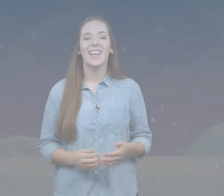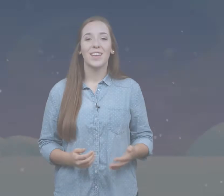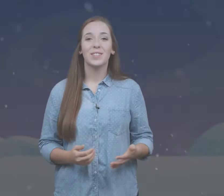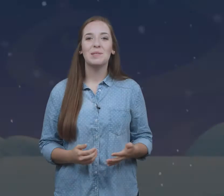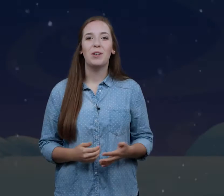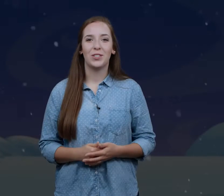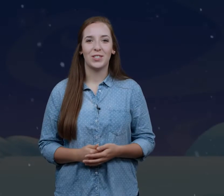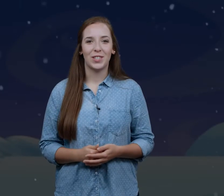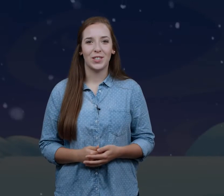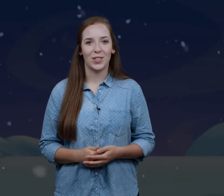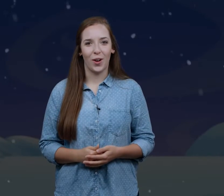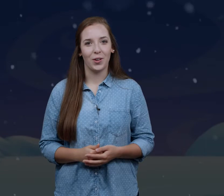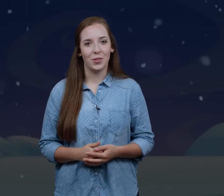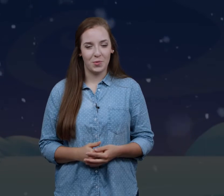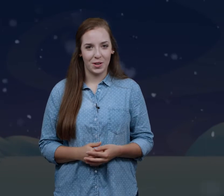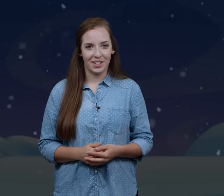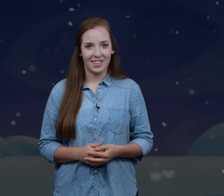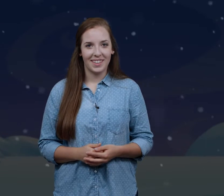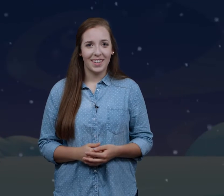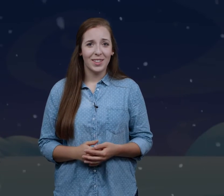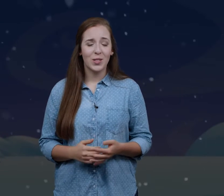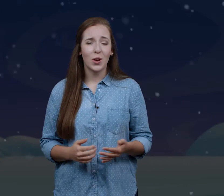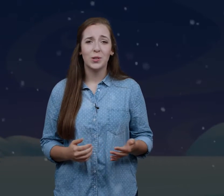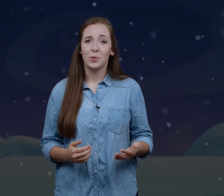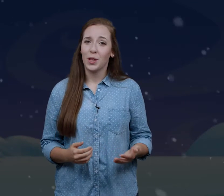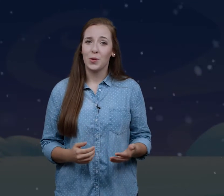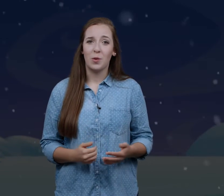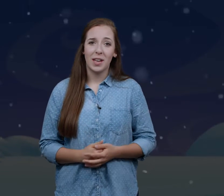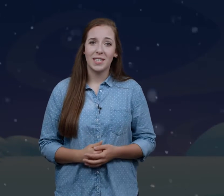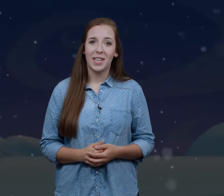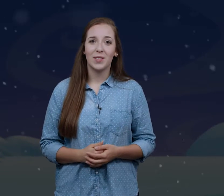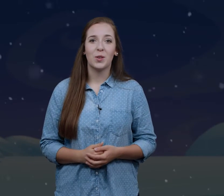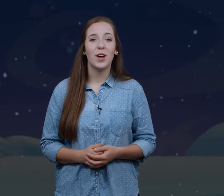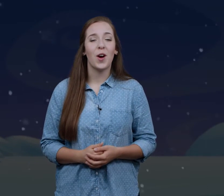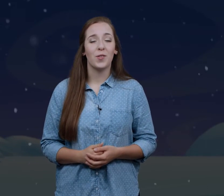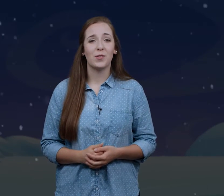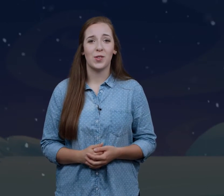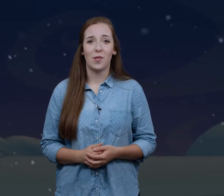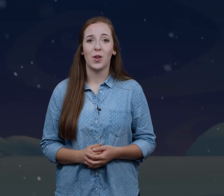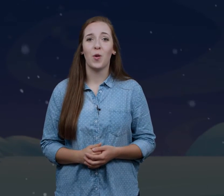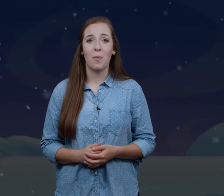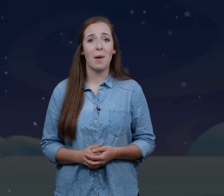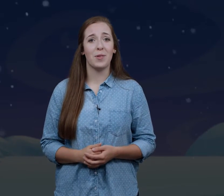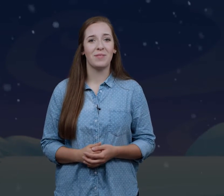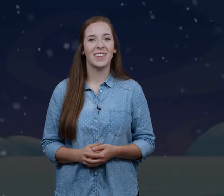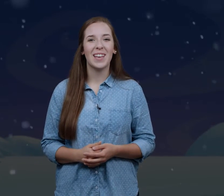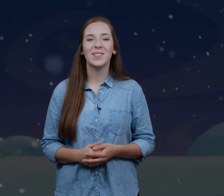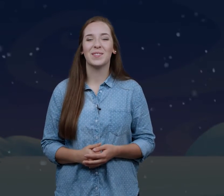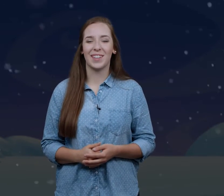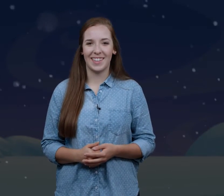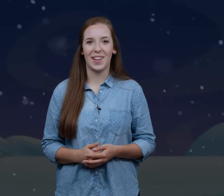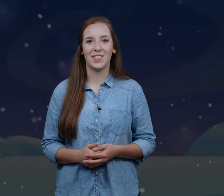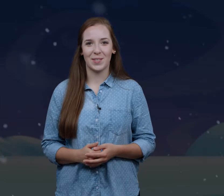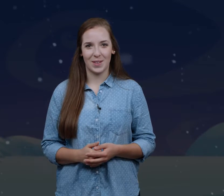Here's the motions to the song, The Word. This song is really cool because it gives a quick overview of the whole Bible. The kids will really love this one.